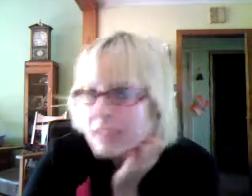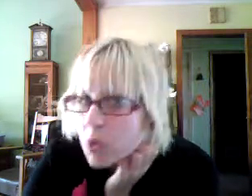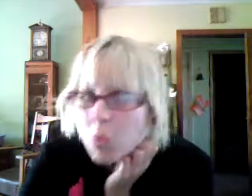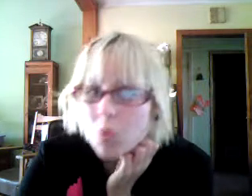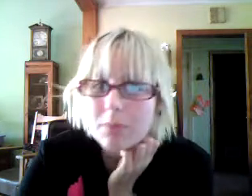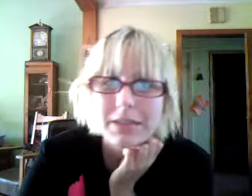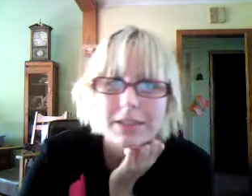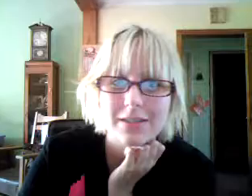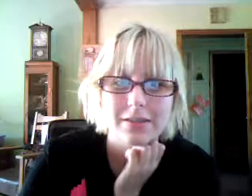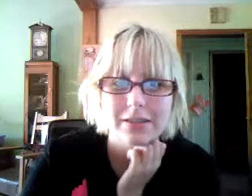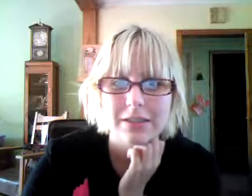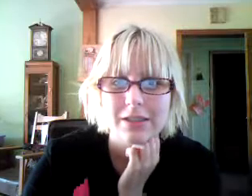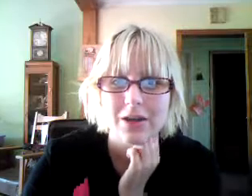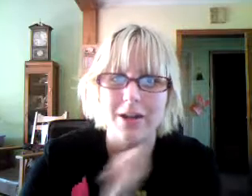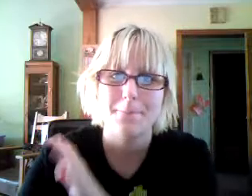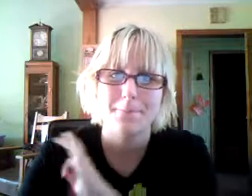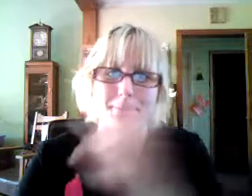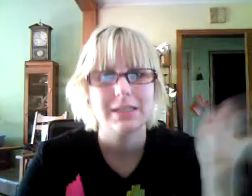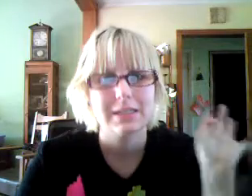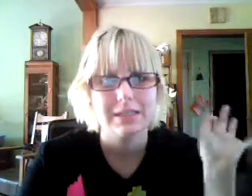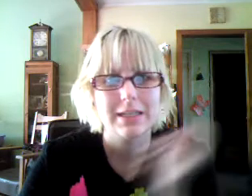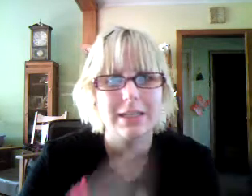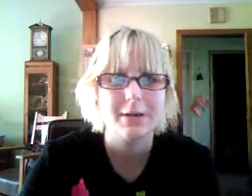Whoops. Okay. See you later.